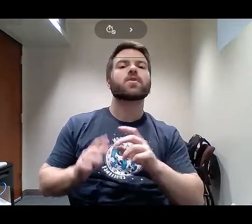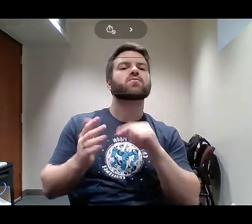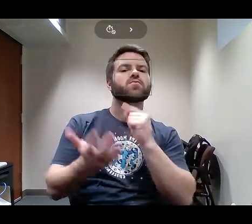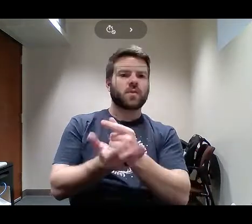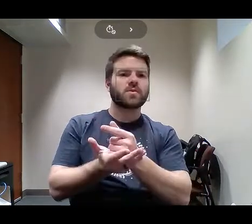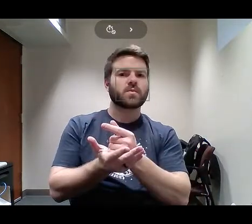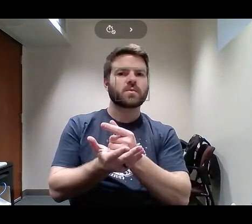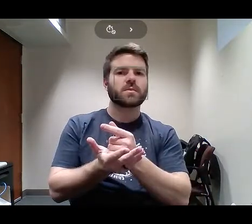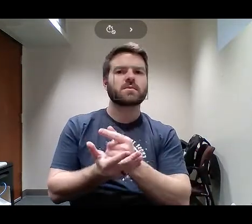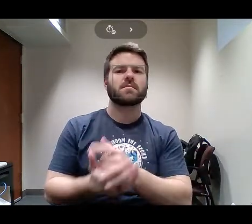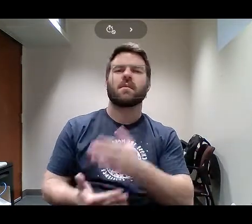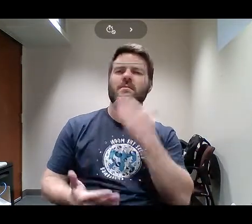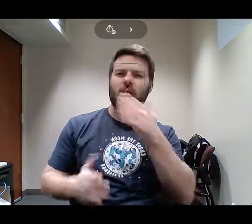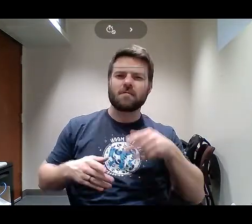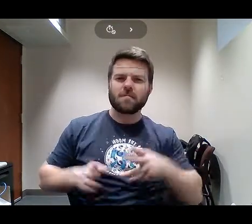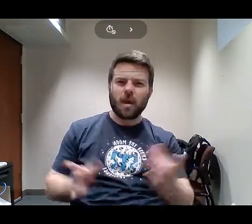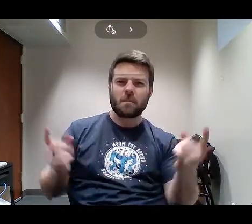amazing day with you.